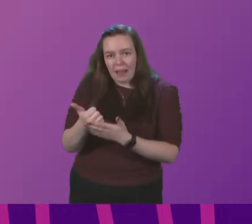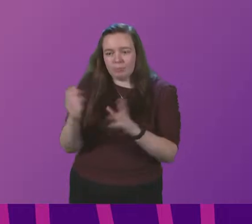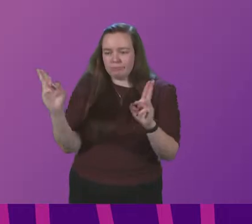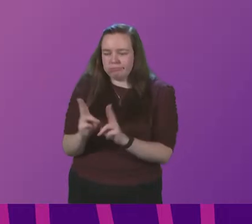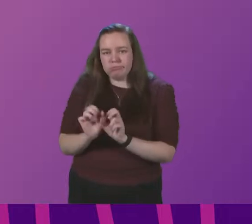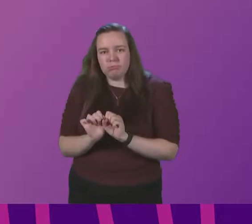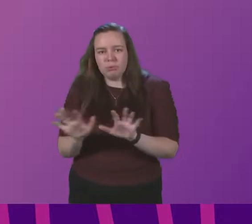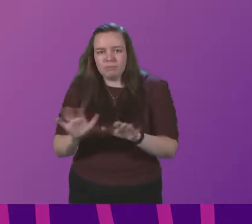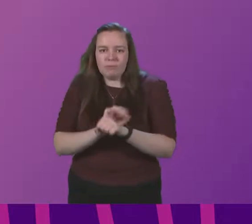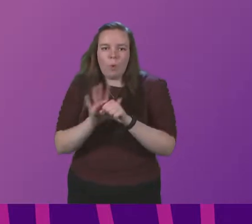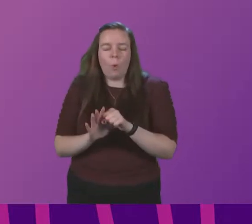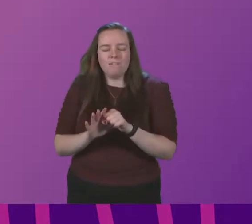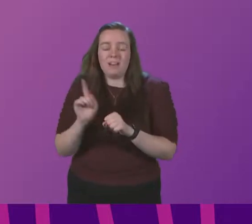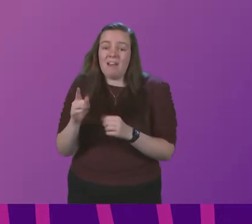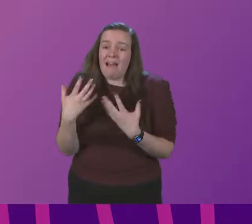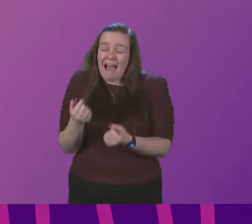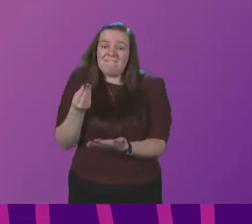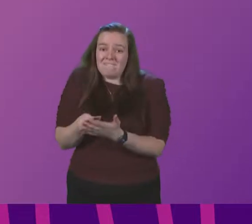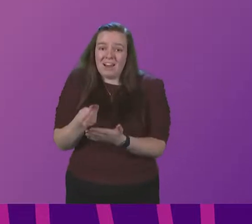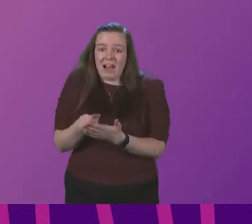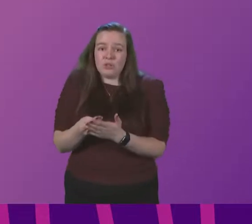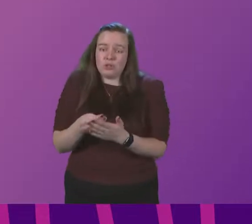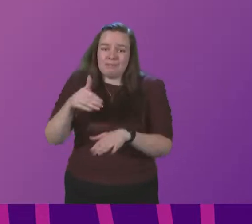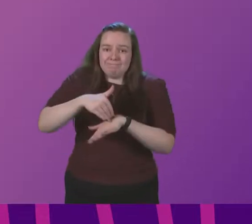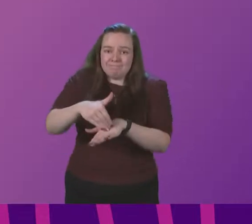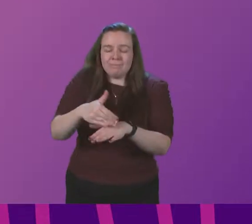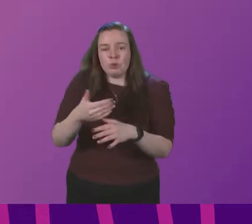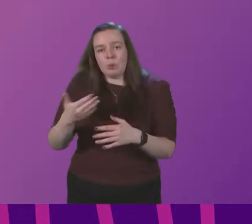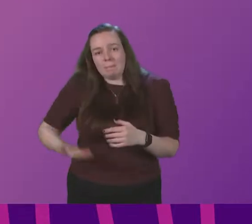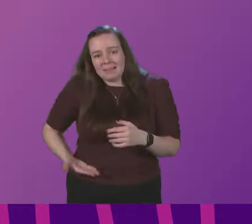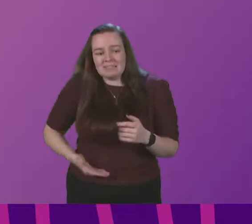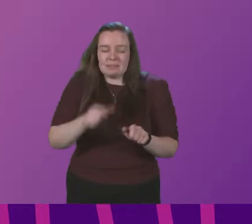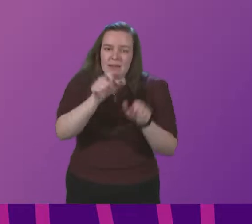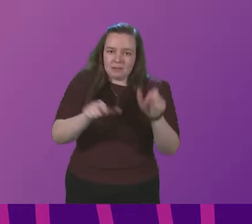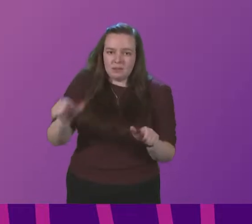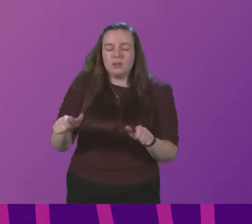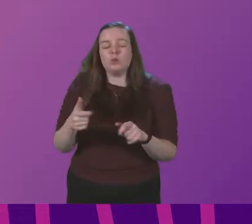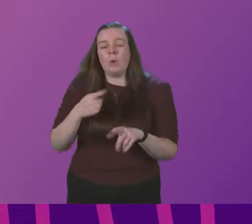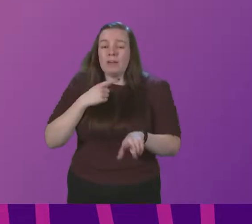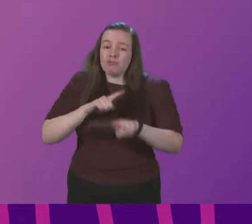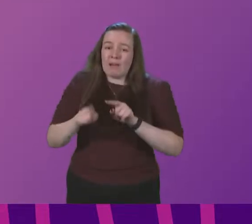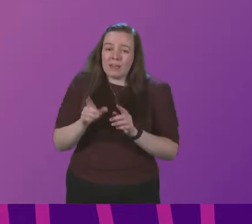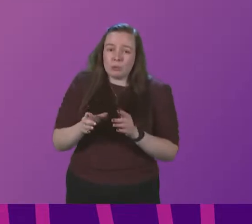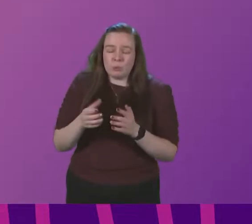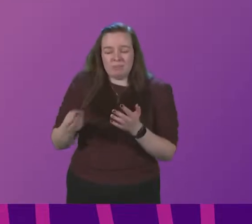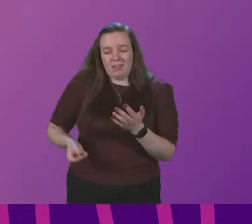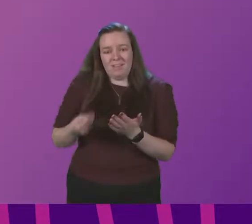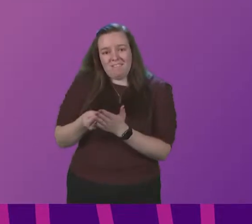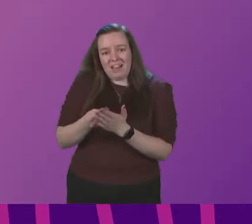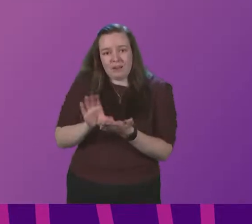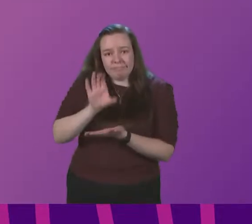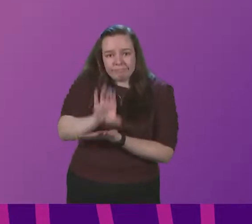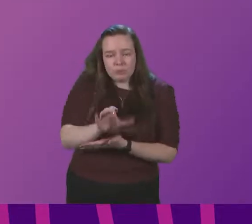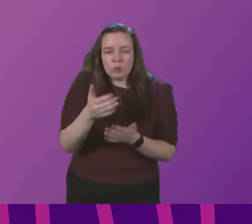come at a financial cost to individuals and businesses. So wherever we can, we put in place financial packages to protect people's